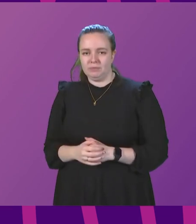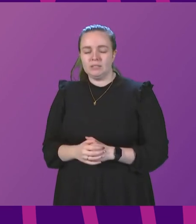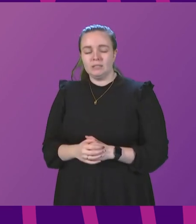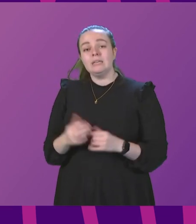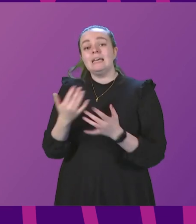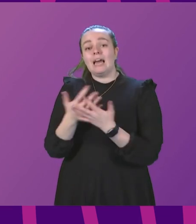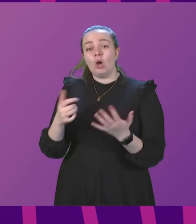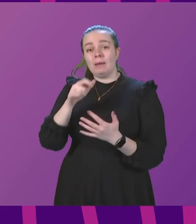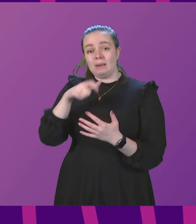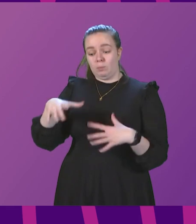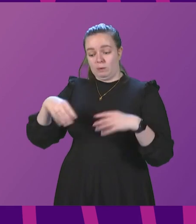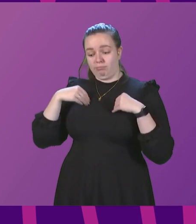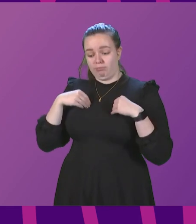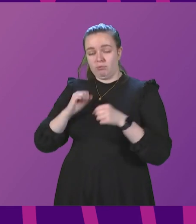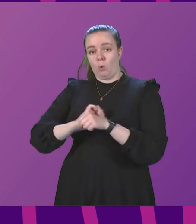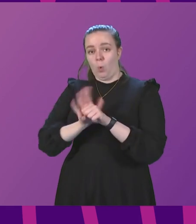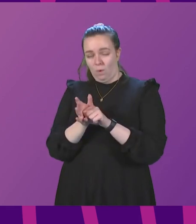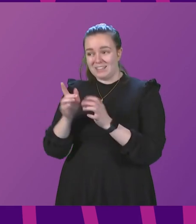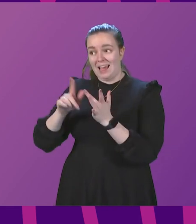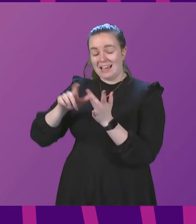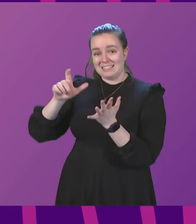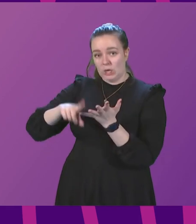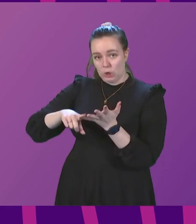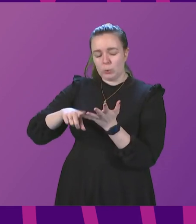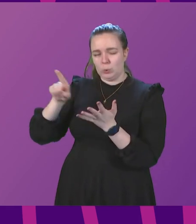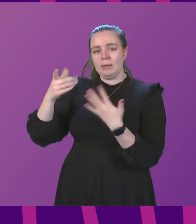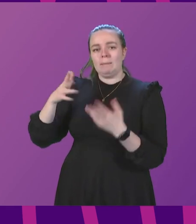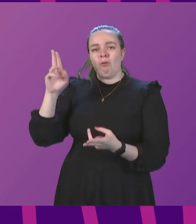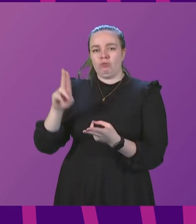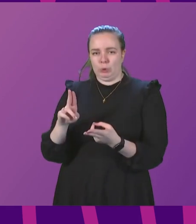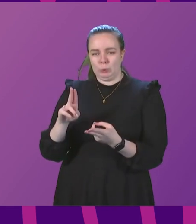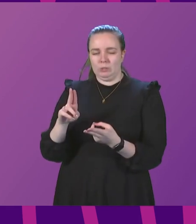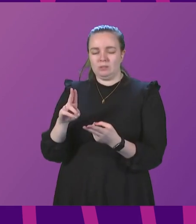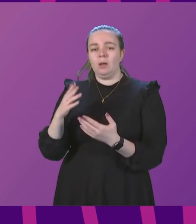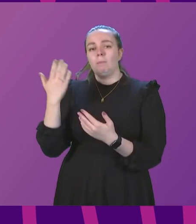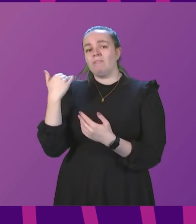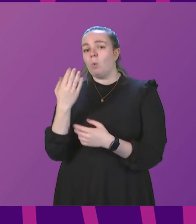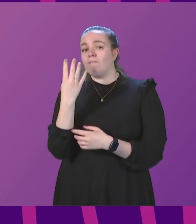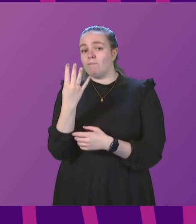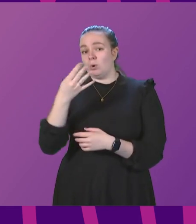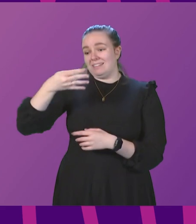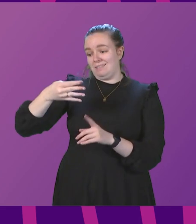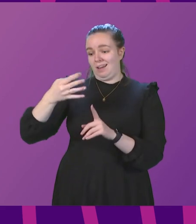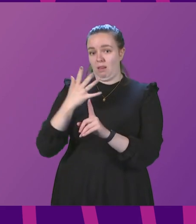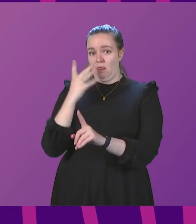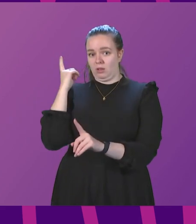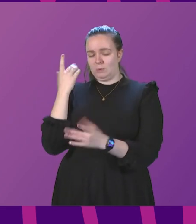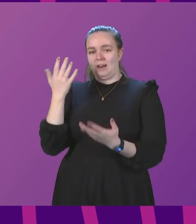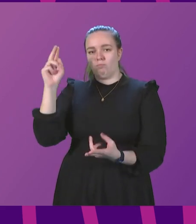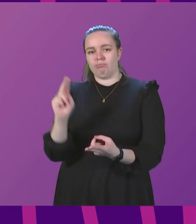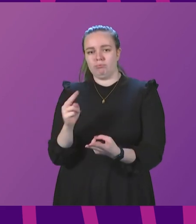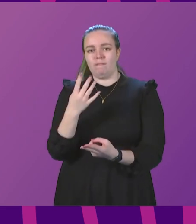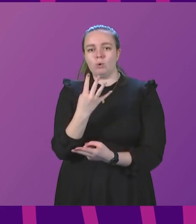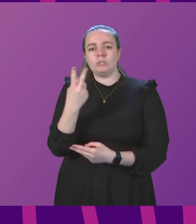number of people with COVID in intensive care has reduced two, from 49 this time last week to 42